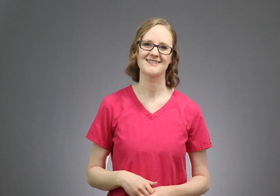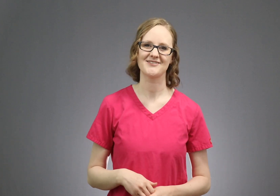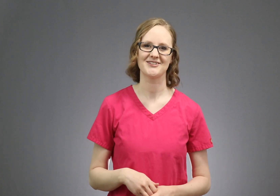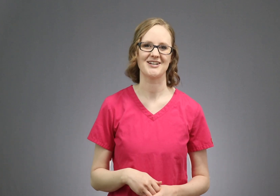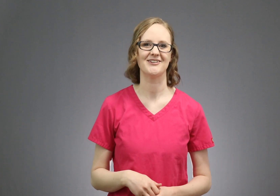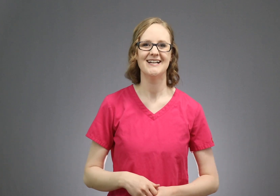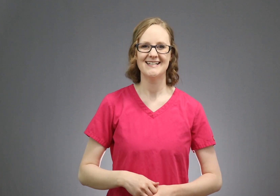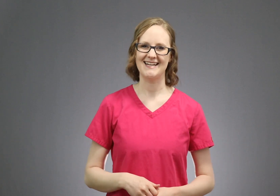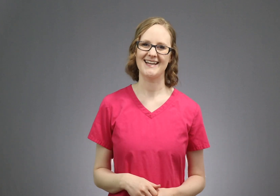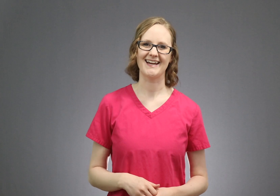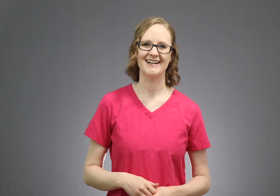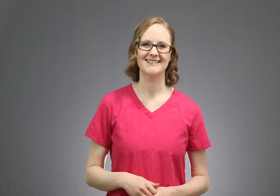School Show! Take care!